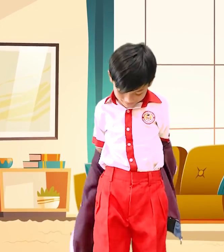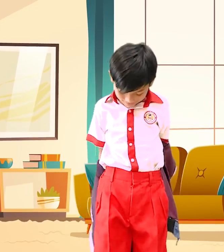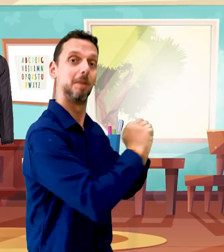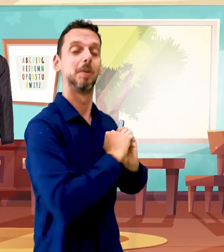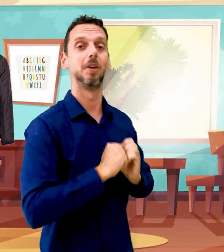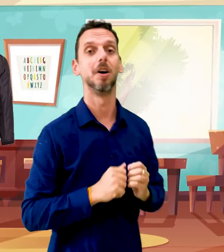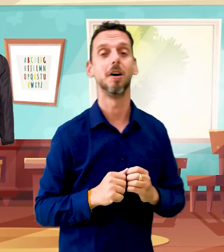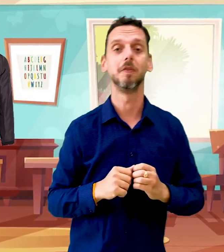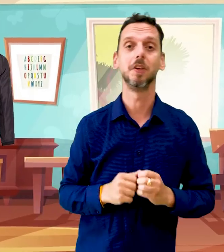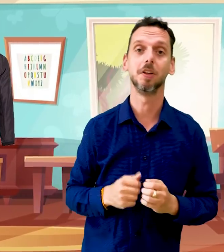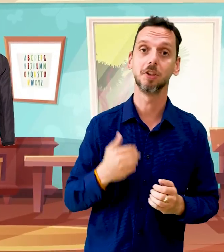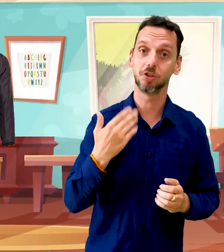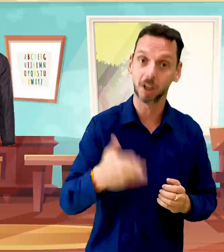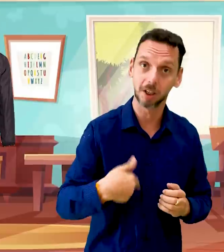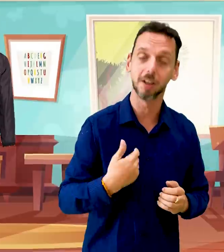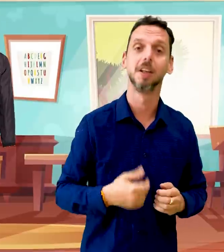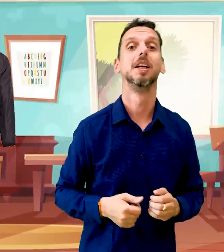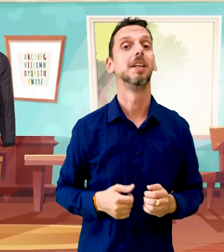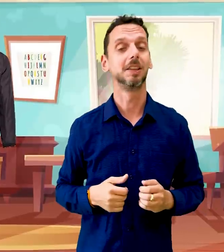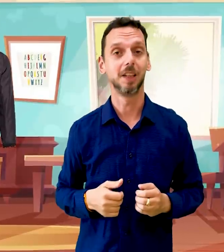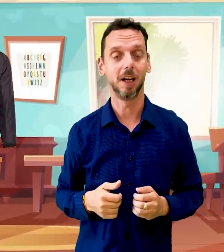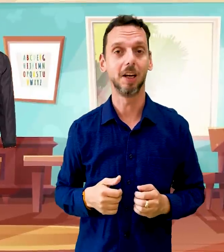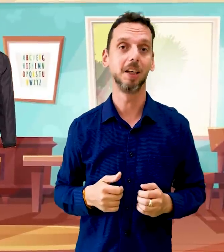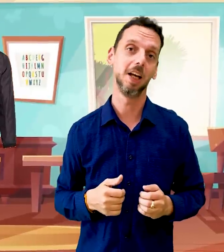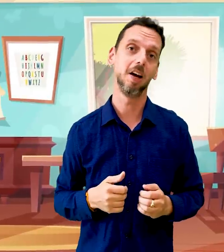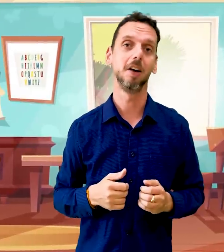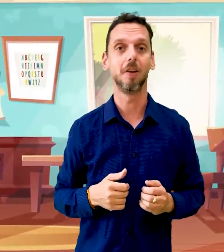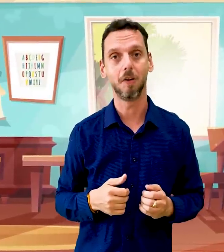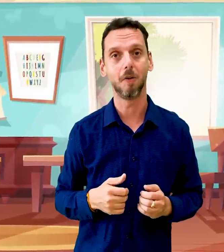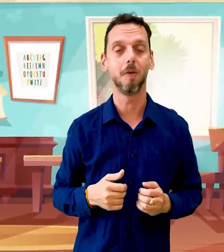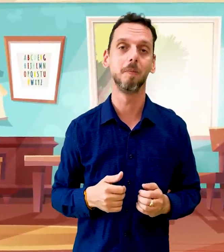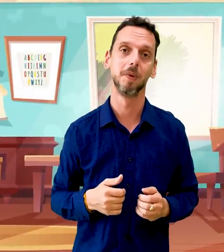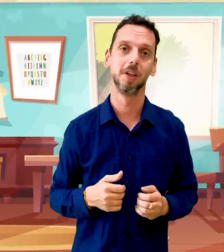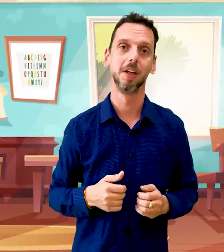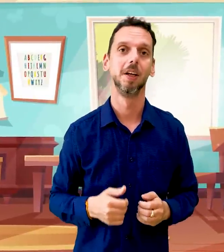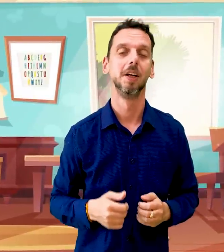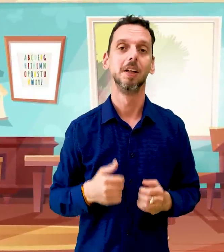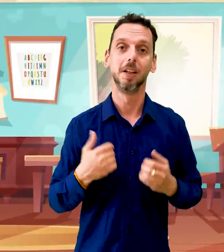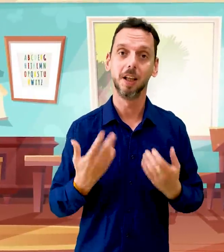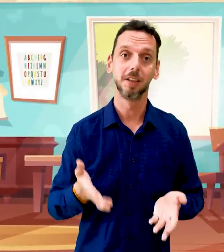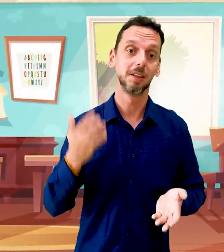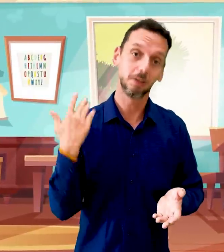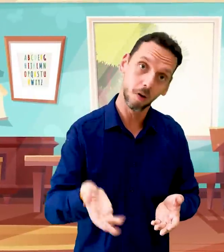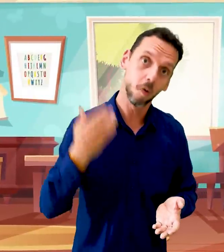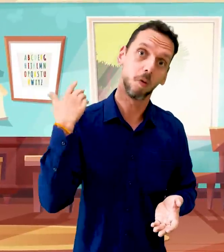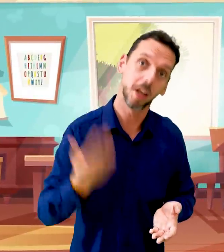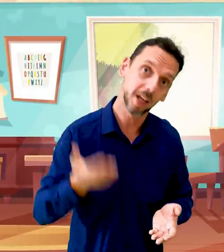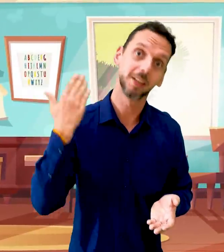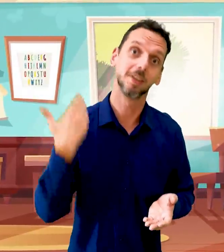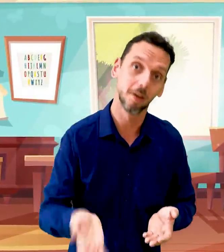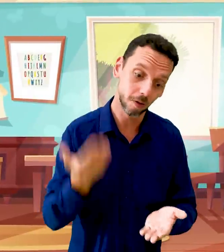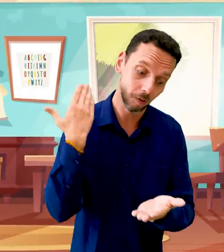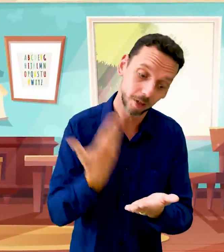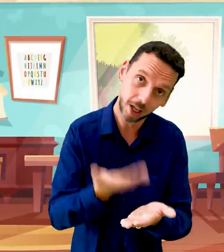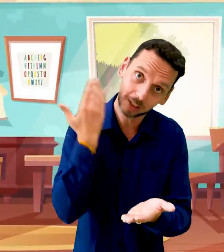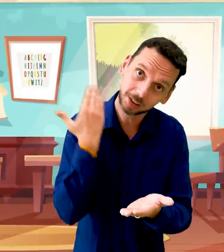Put off your jacket, cause you are home Let's go, let's go, let's